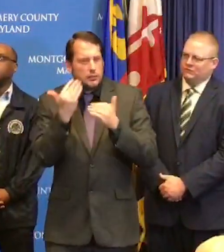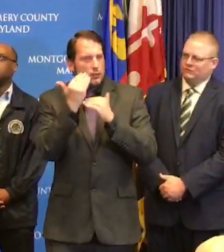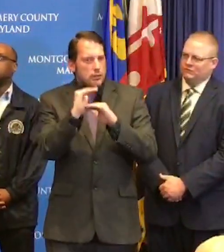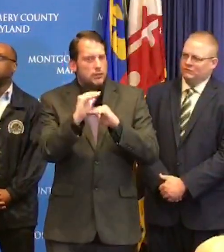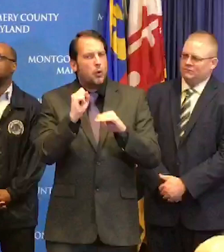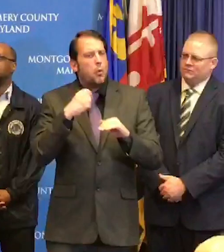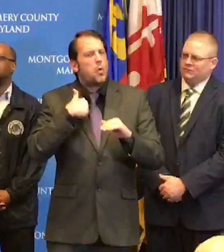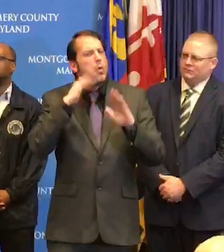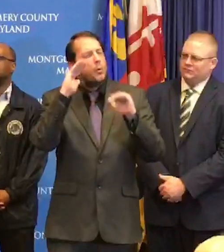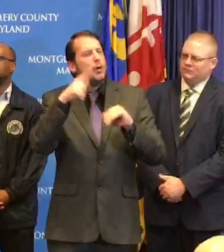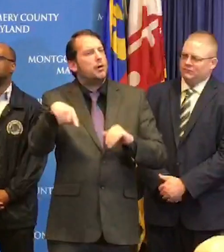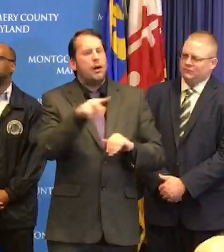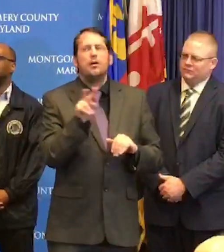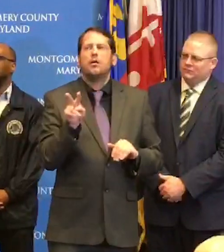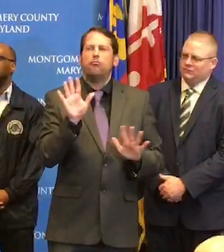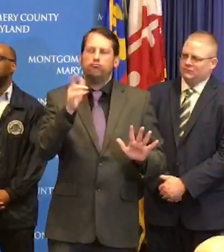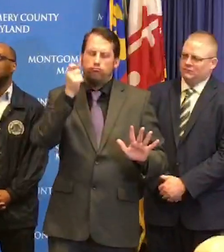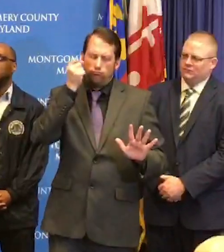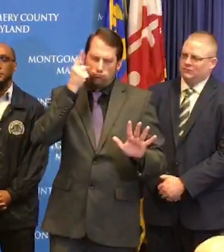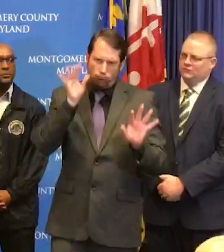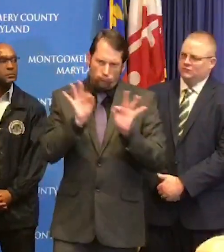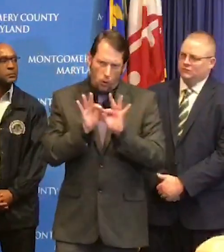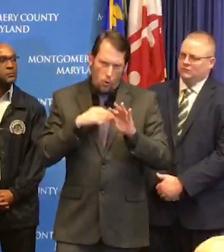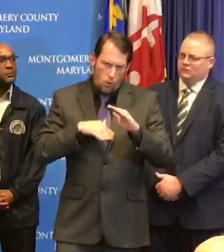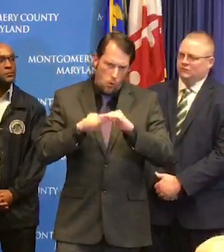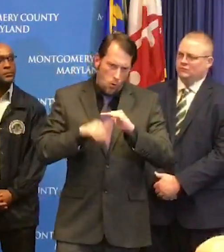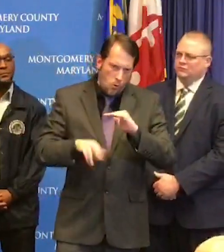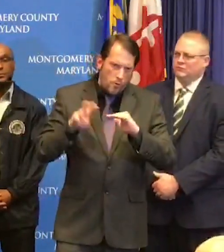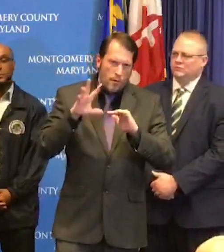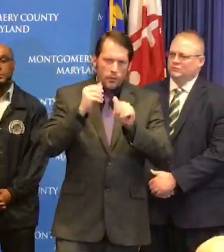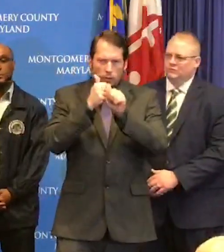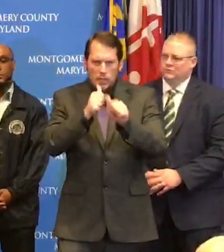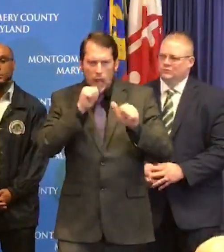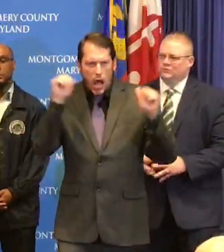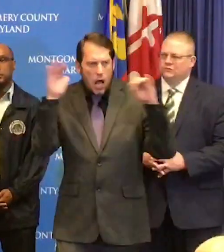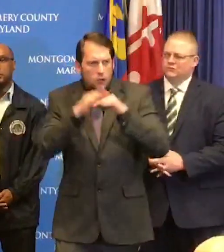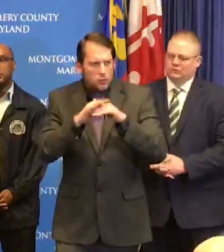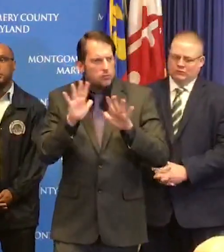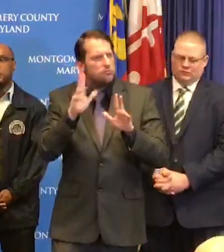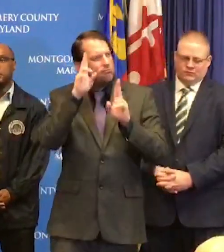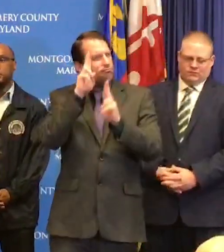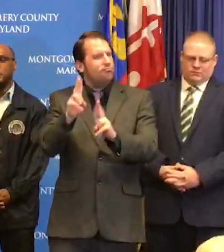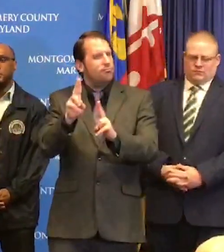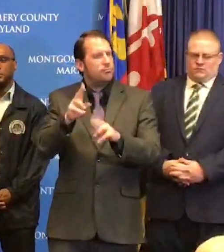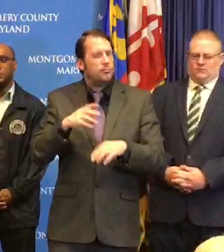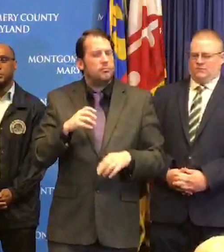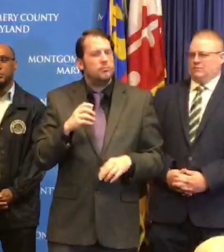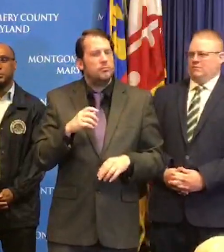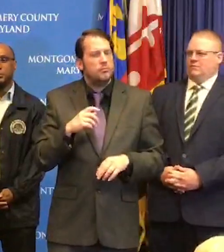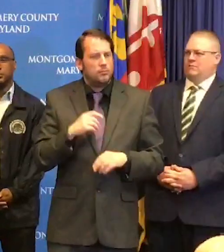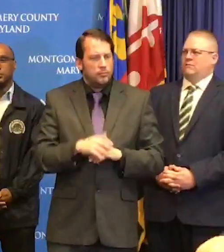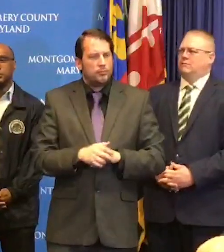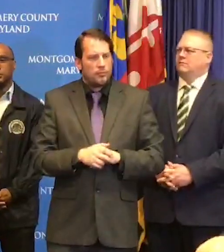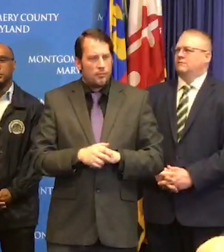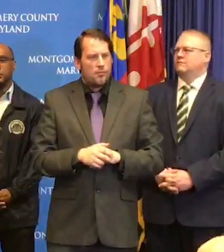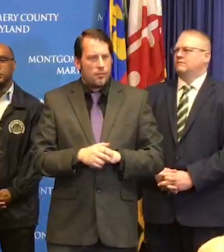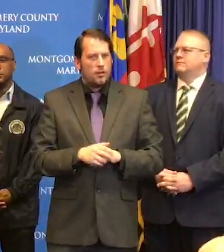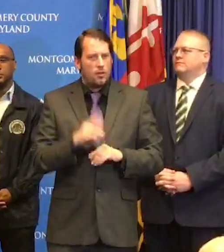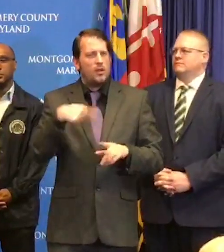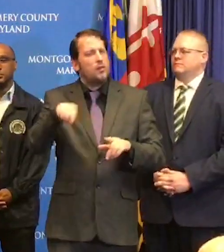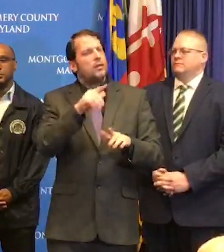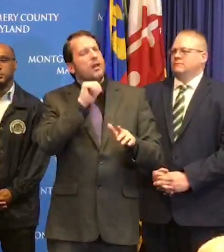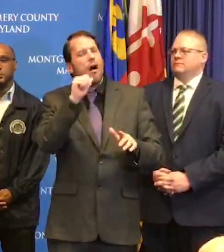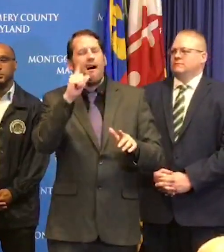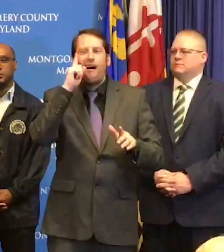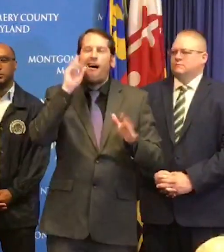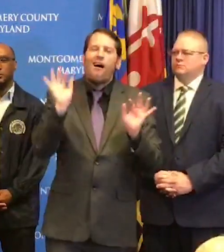as we're doing we wouldn't have said a limit of 250 if we didn't think it was important And we're hoping that everybody, you know,